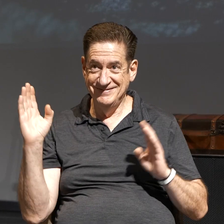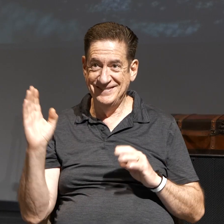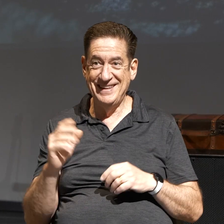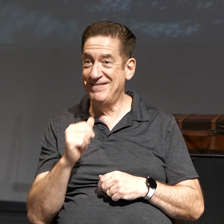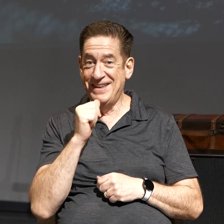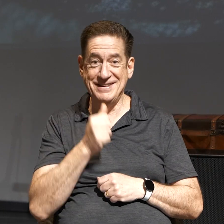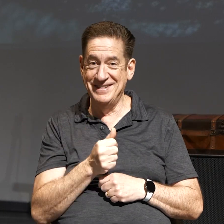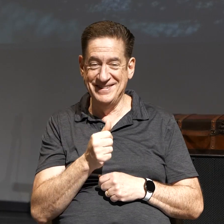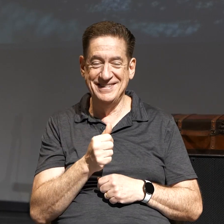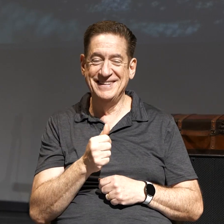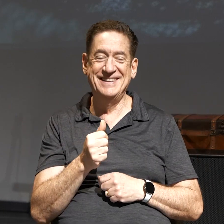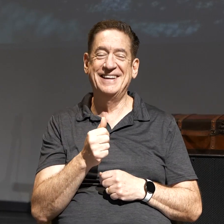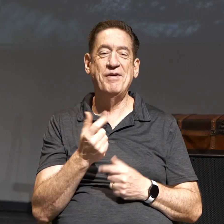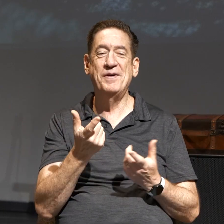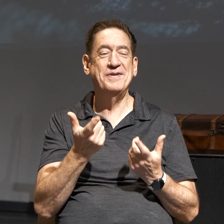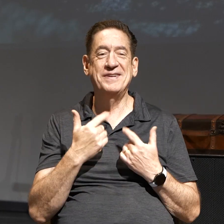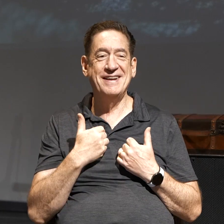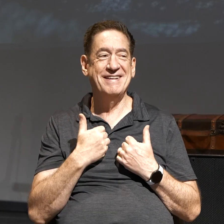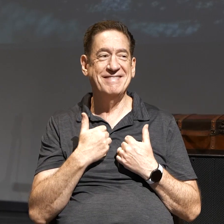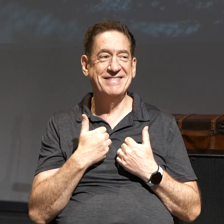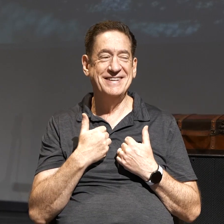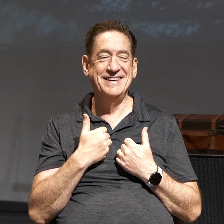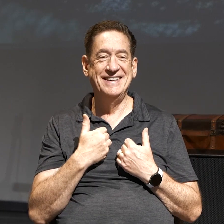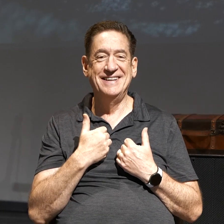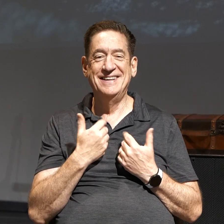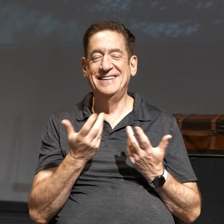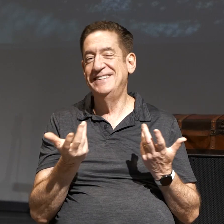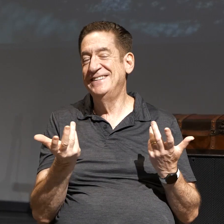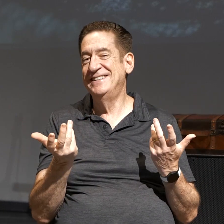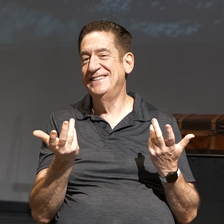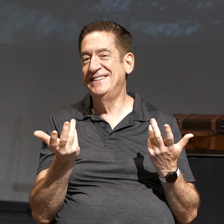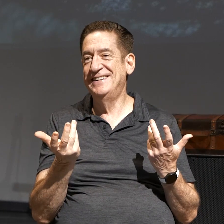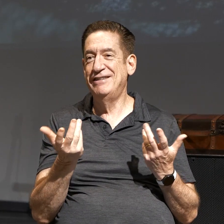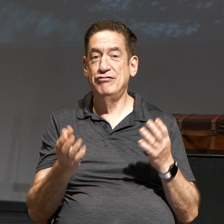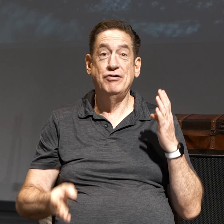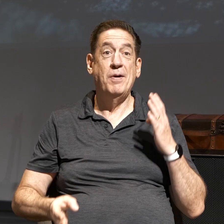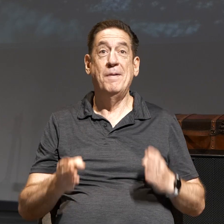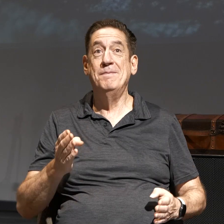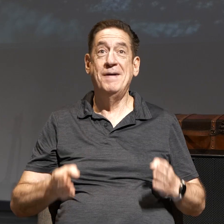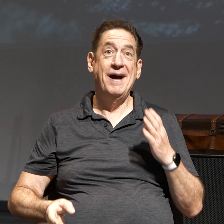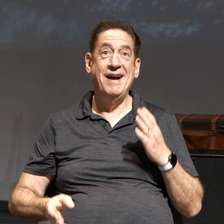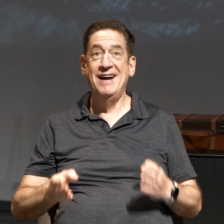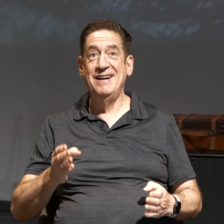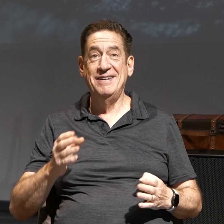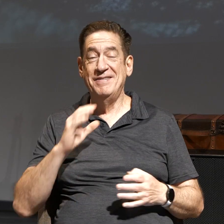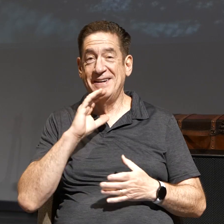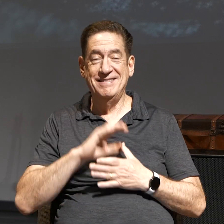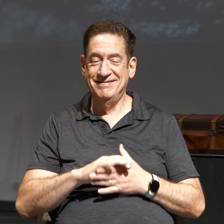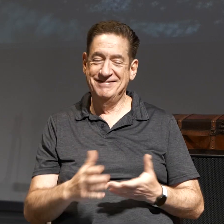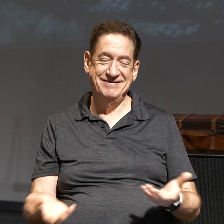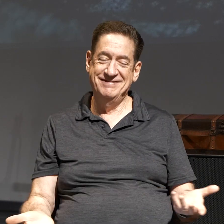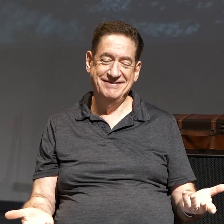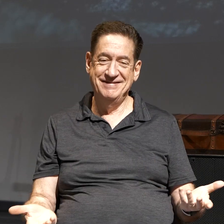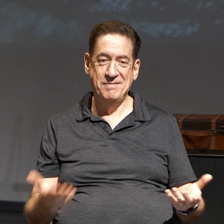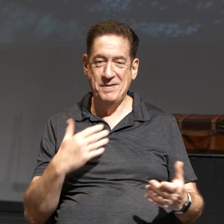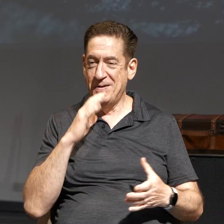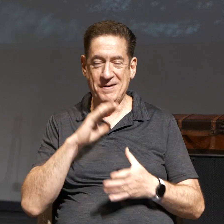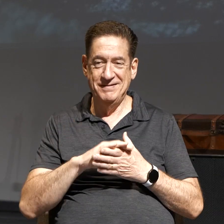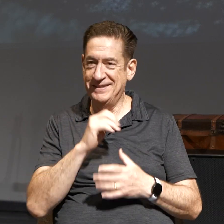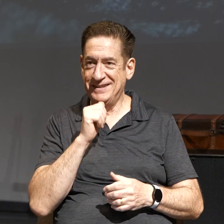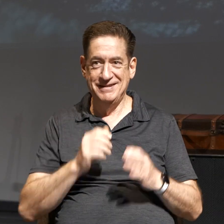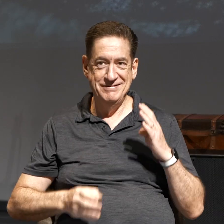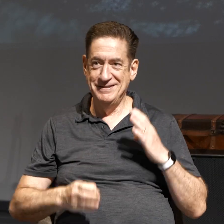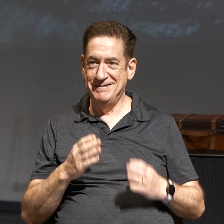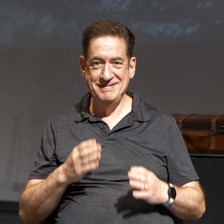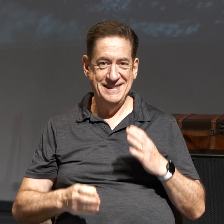don't, what do you have? A robot kind of wife? My wife's not a robot,